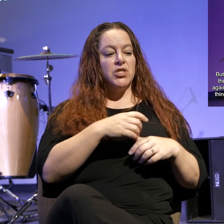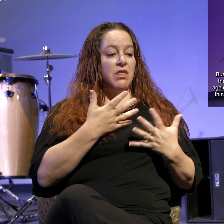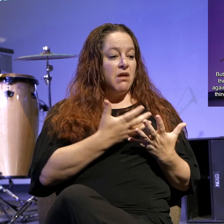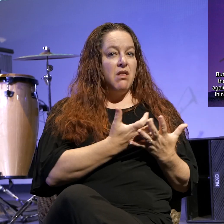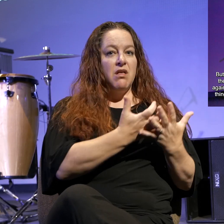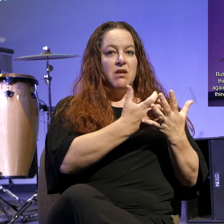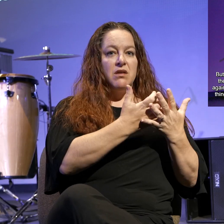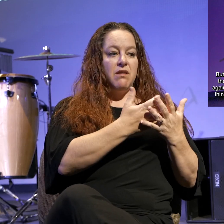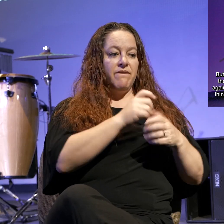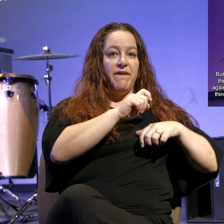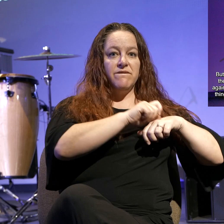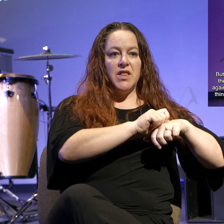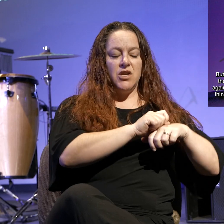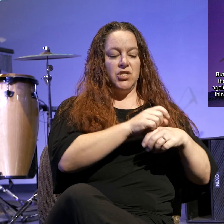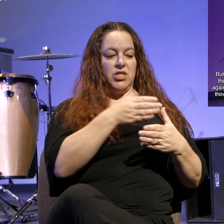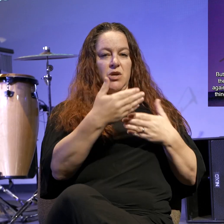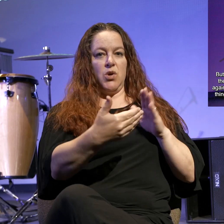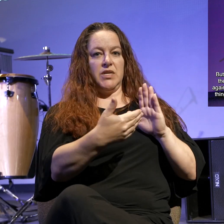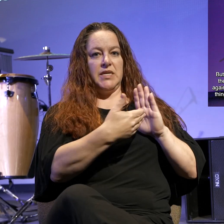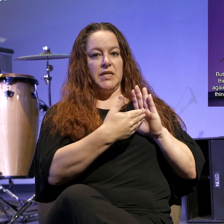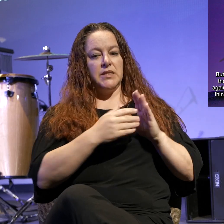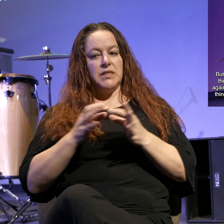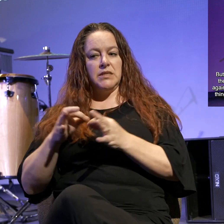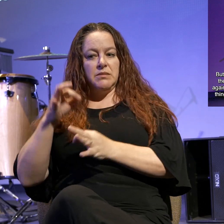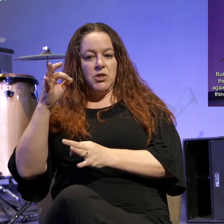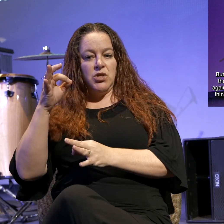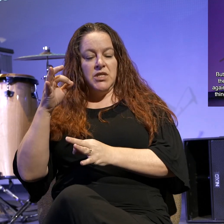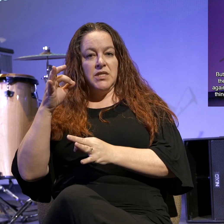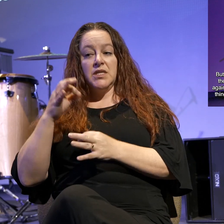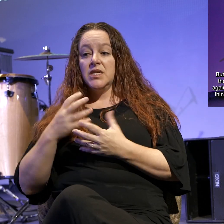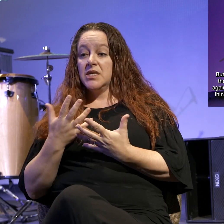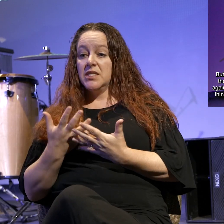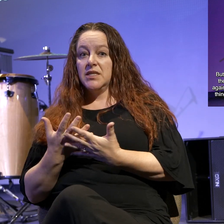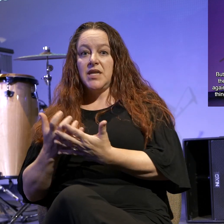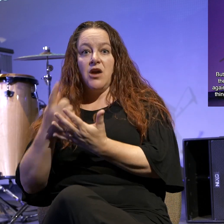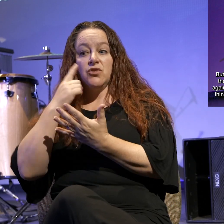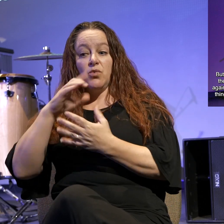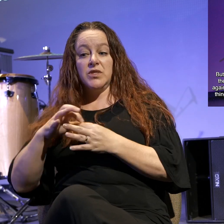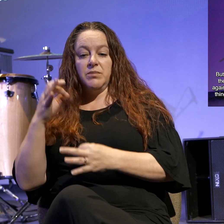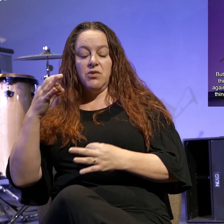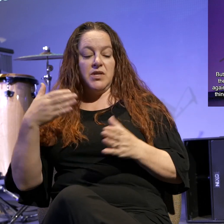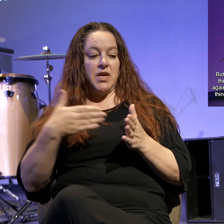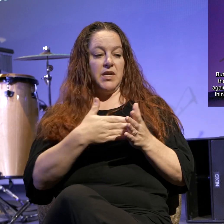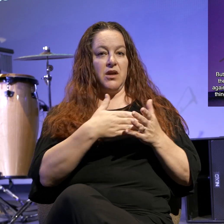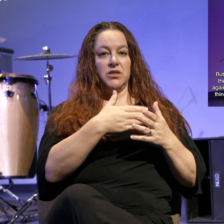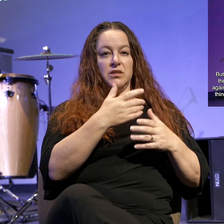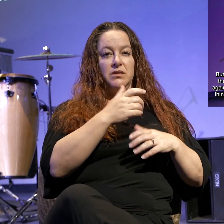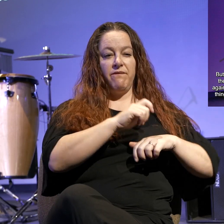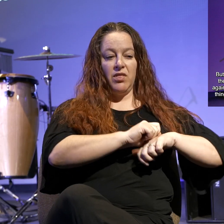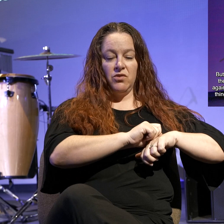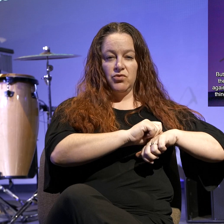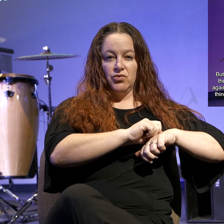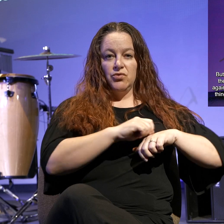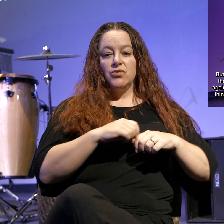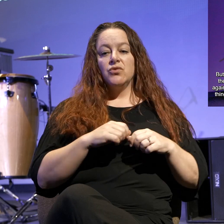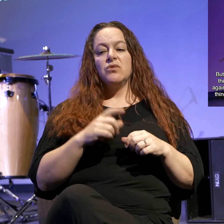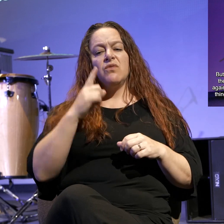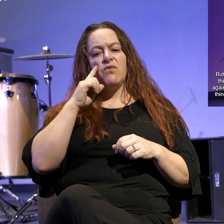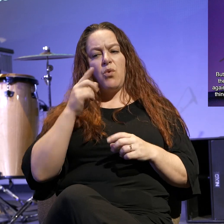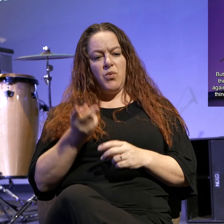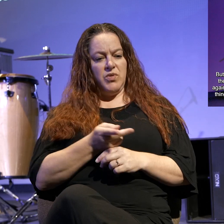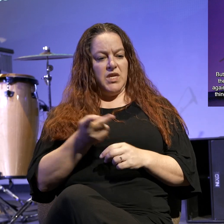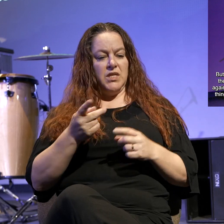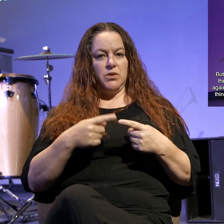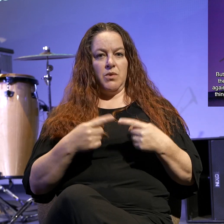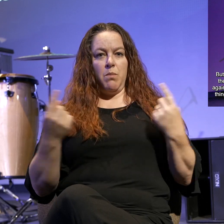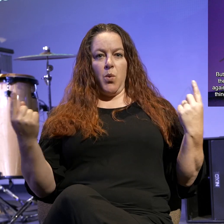of the flesh are against the Spirit, and the desires of the Spirit are against the flesh. For these are